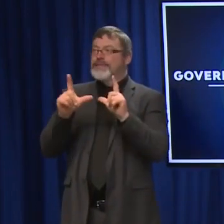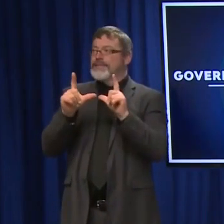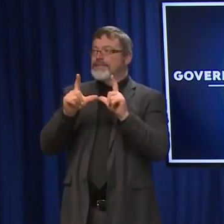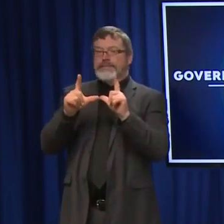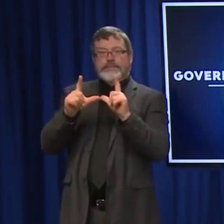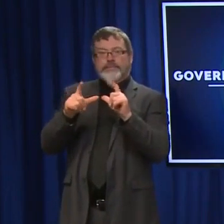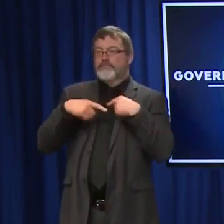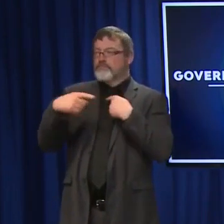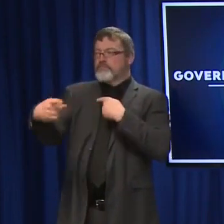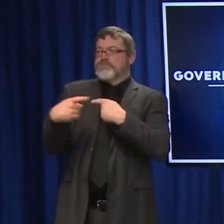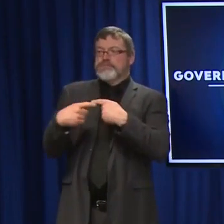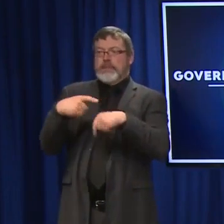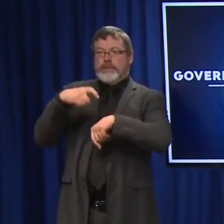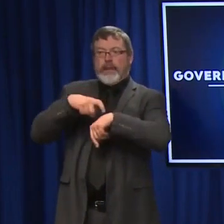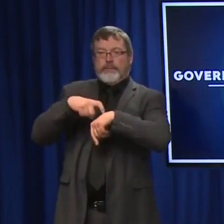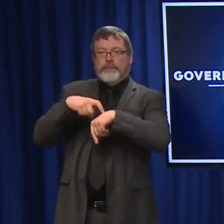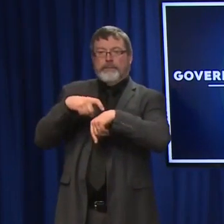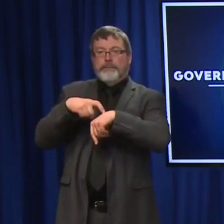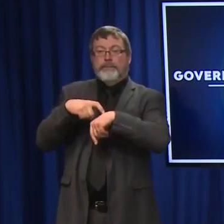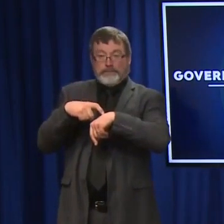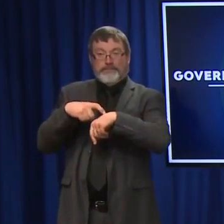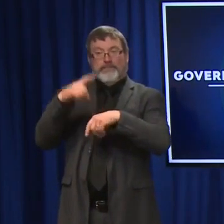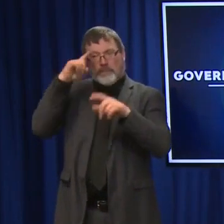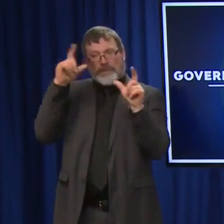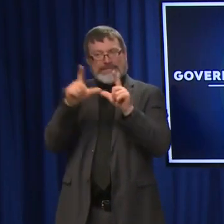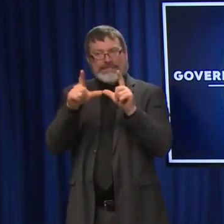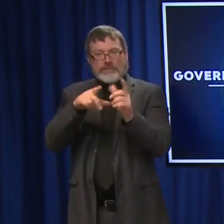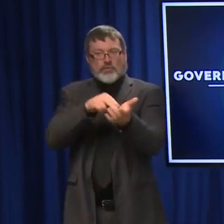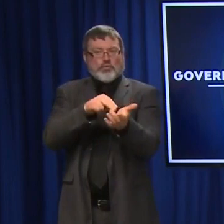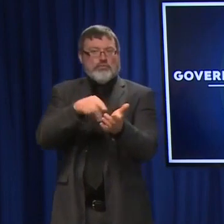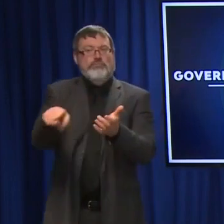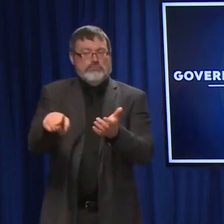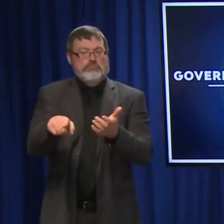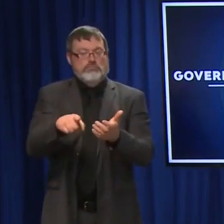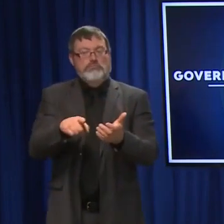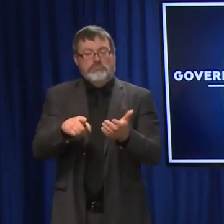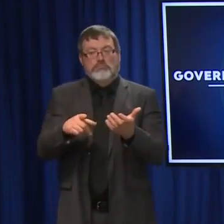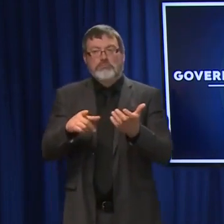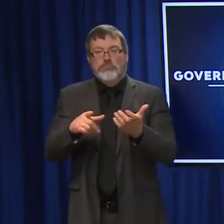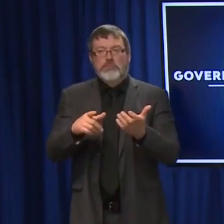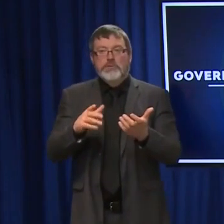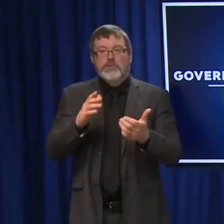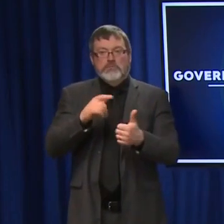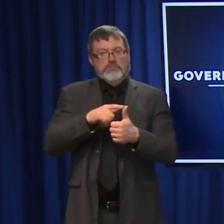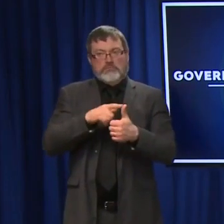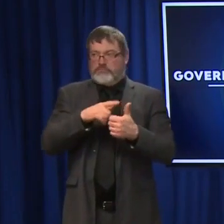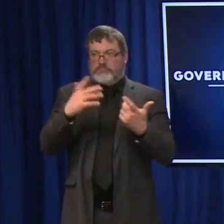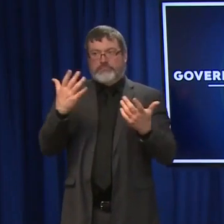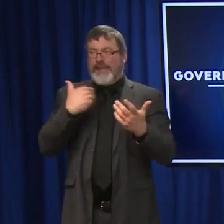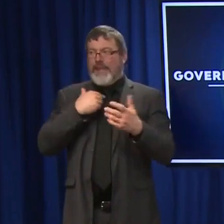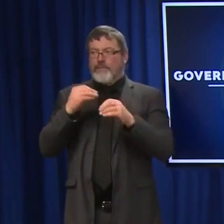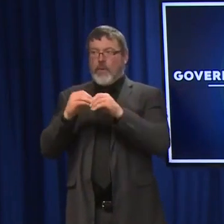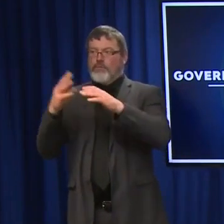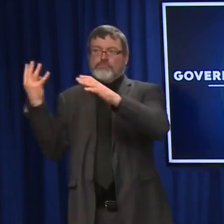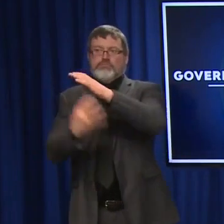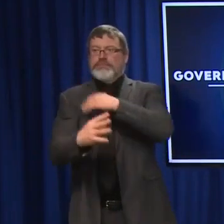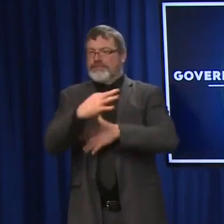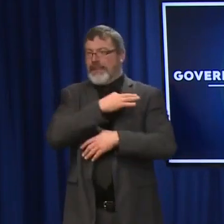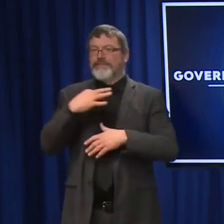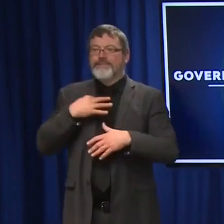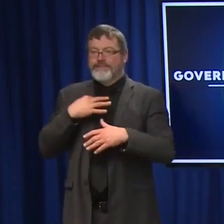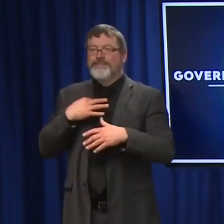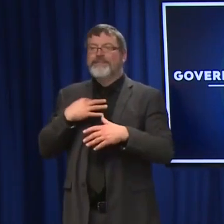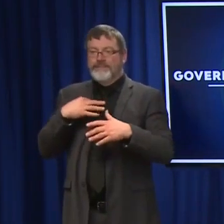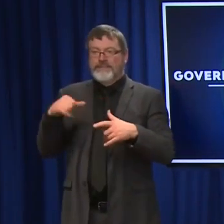individuals that can work in hospitals to help either allow more folks to be in a bed that might